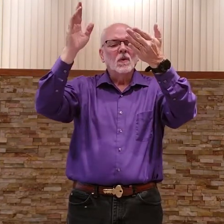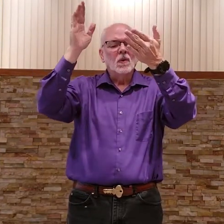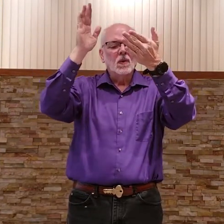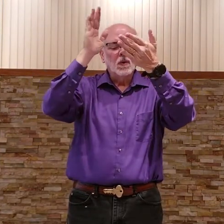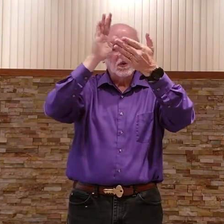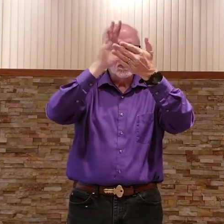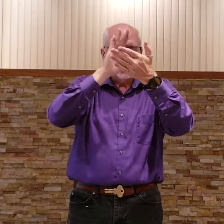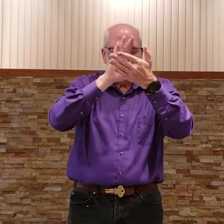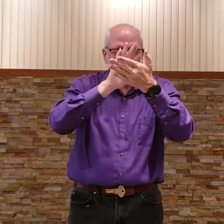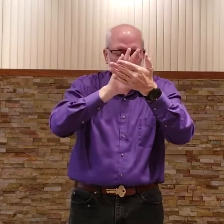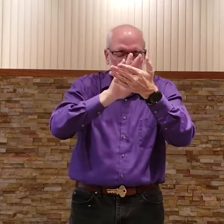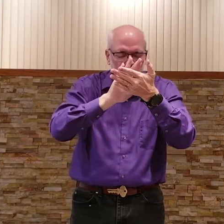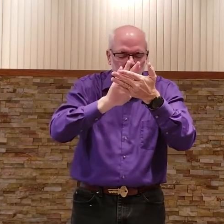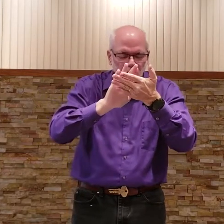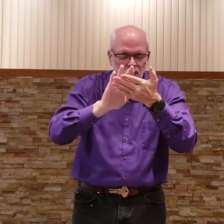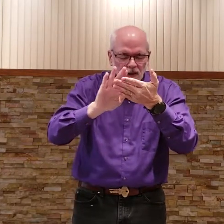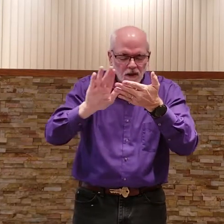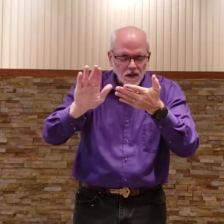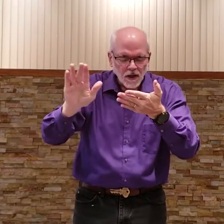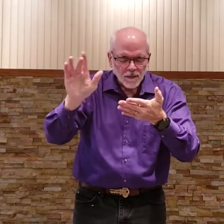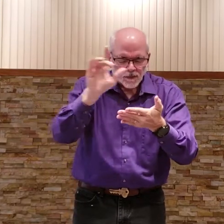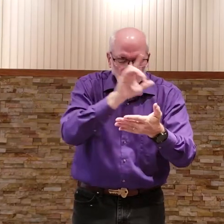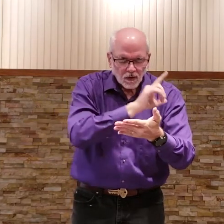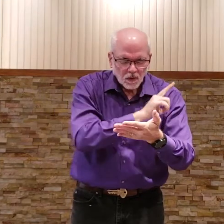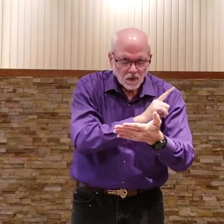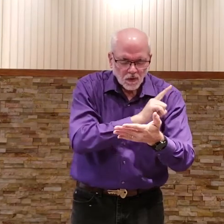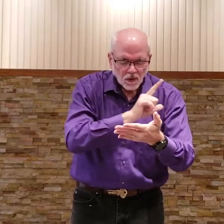Lord